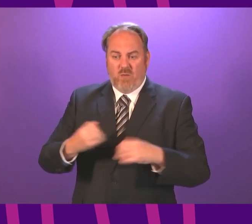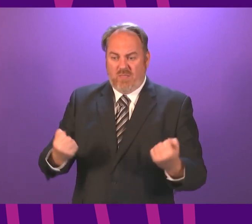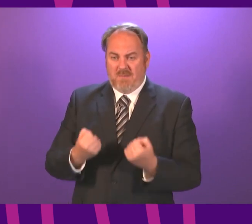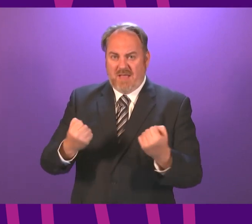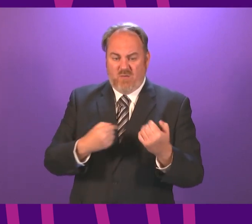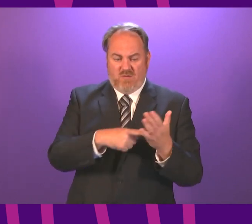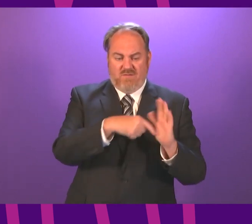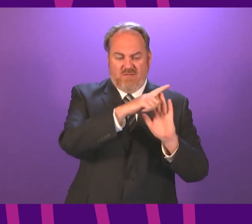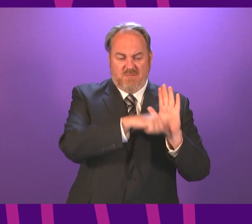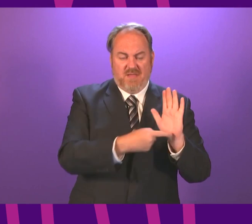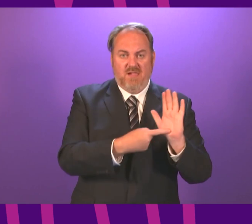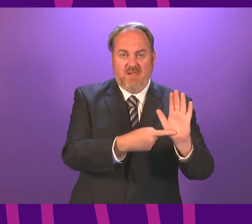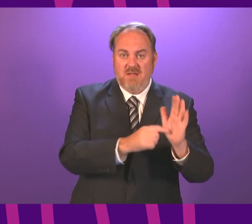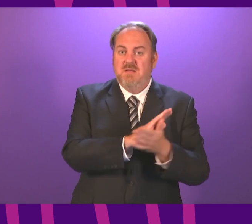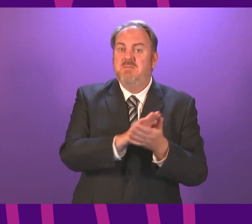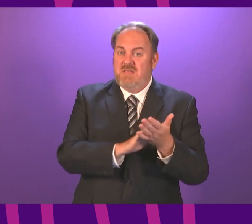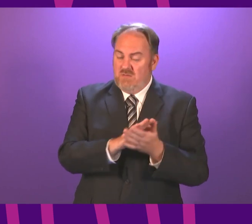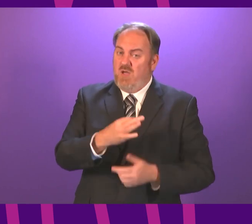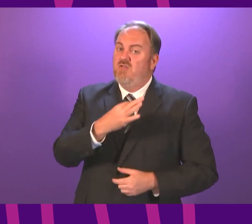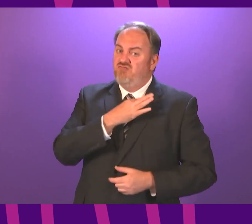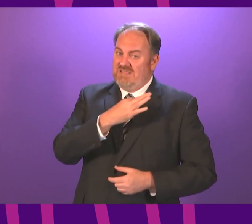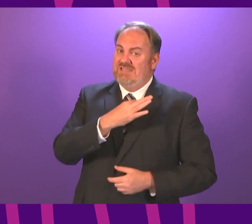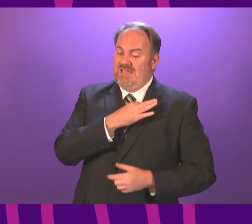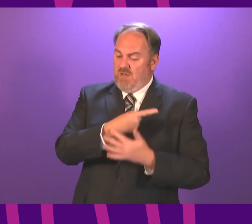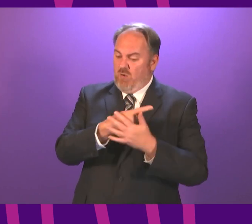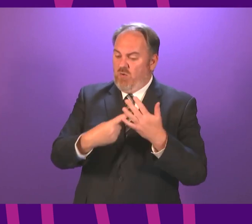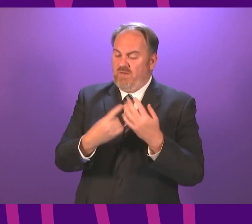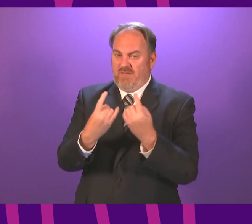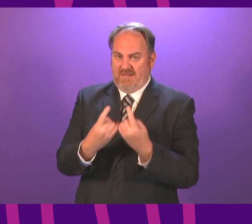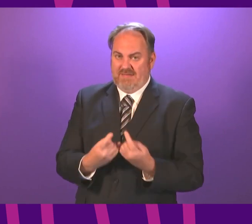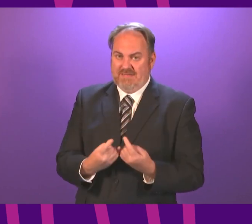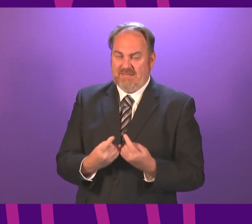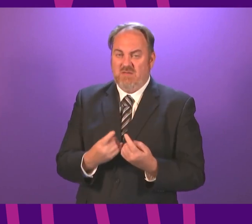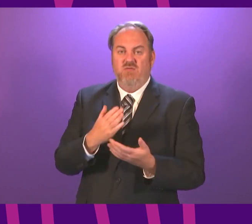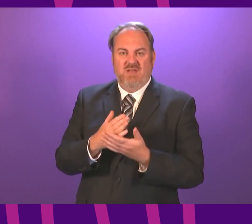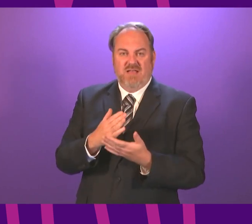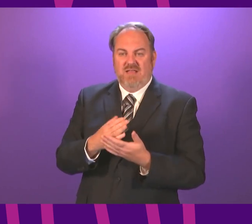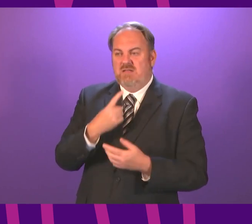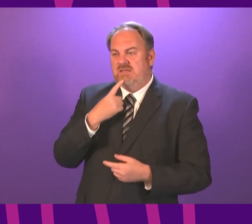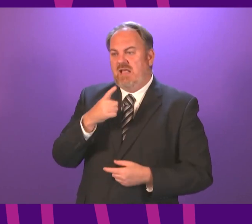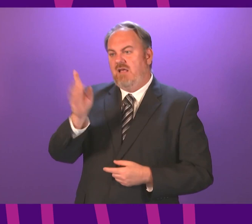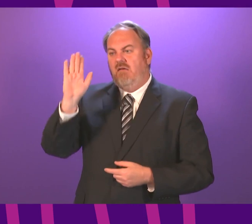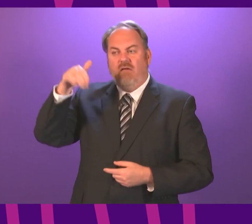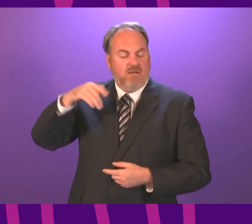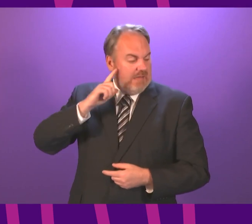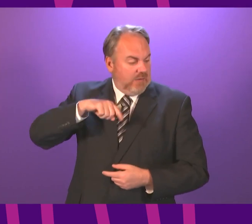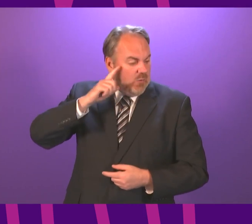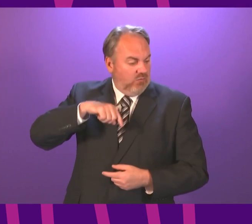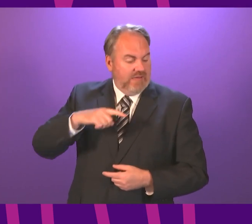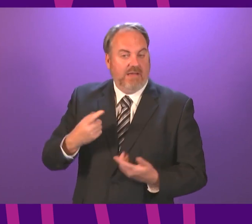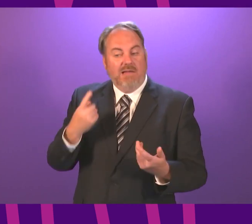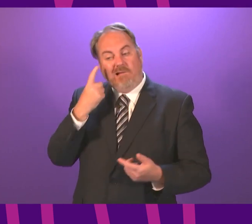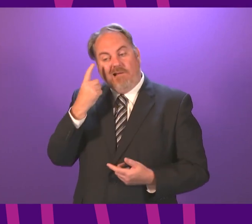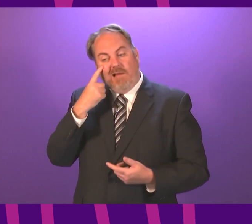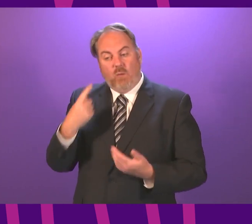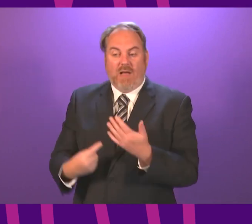at this stage would actually put things at risk. The idea of putting your hands in your pockets and looking to see what happens